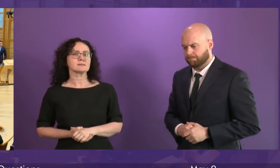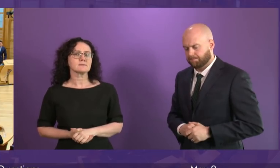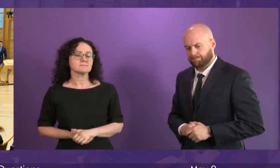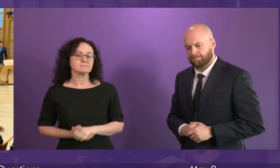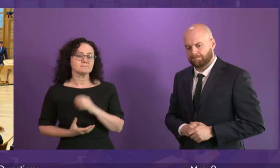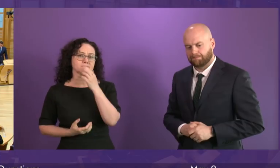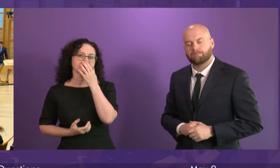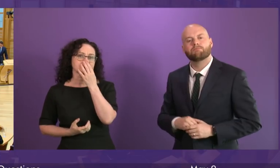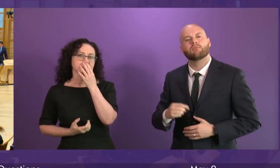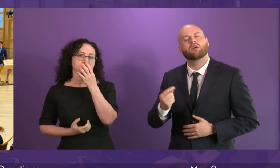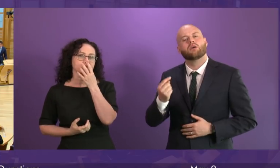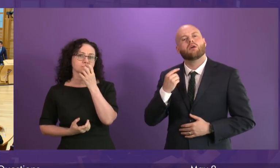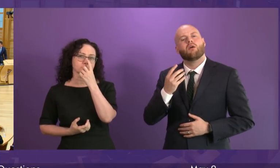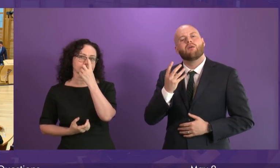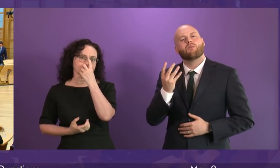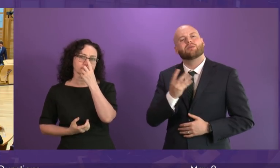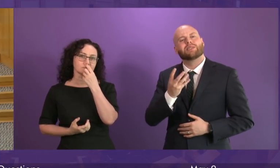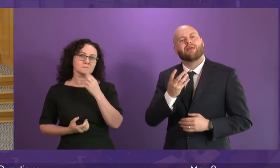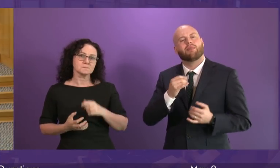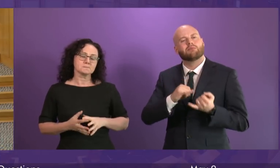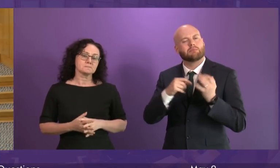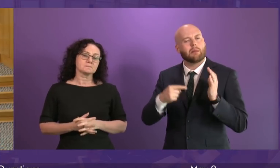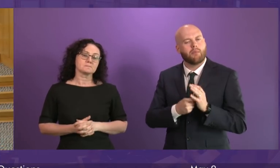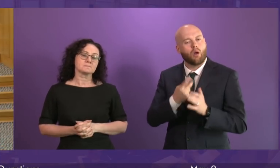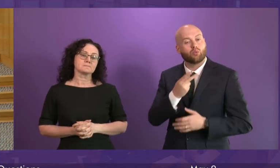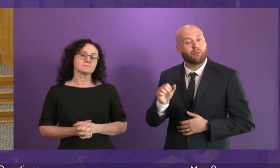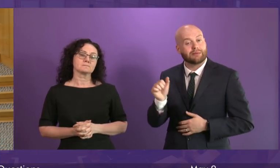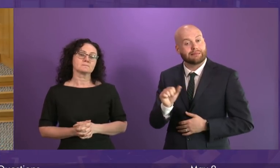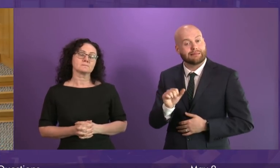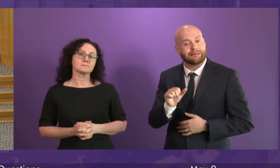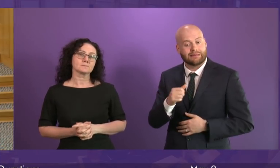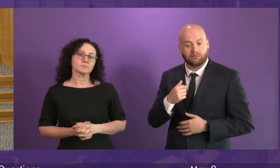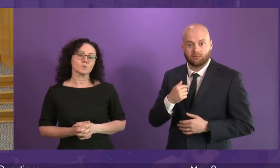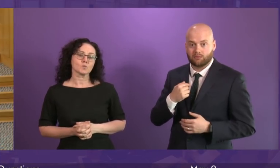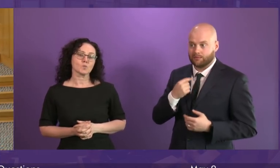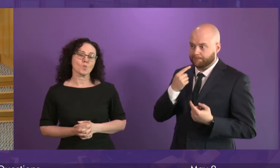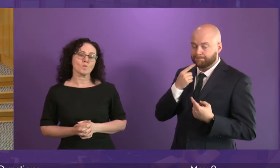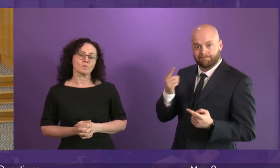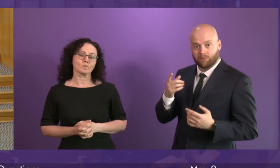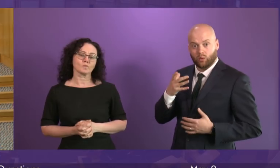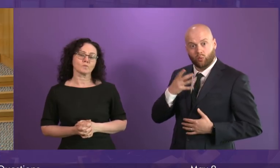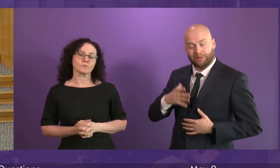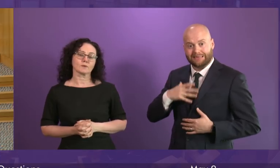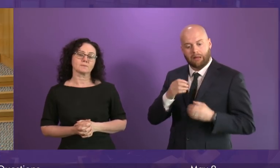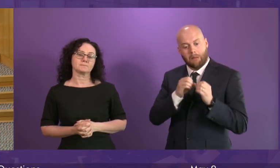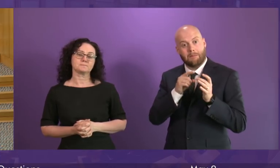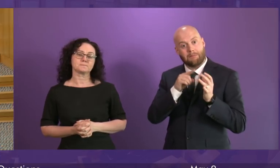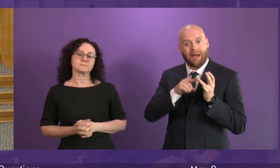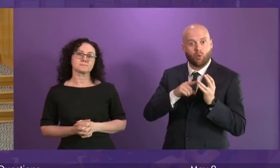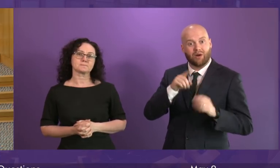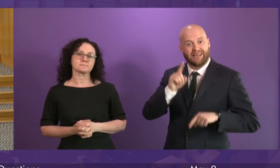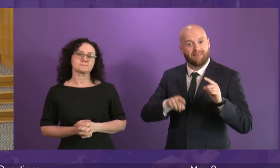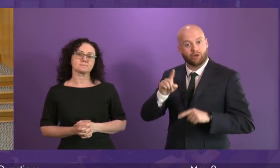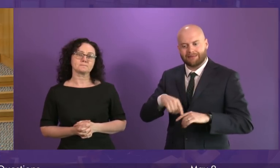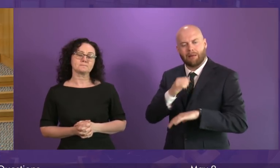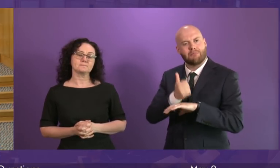14th of September 2016, I raised the need for a biodiversity baseline with the Environment Secretary in order